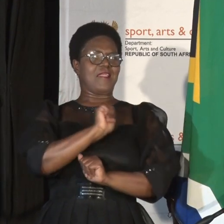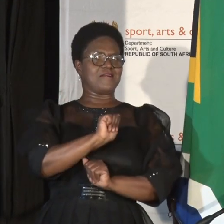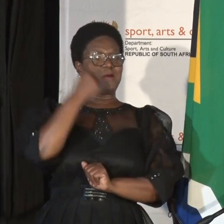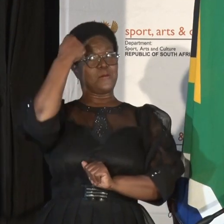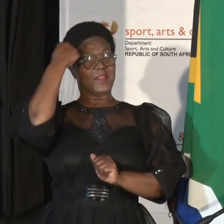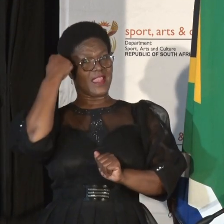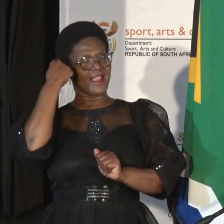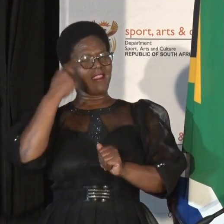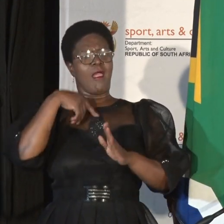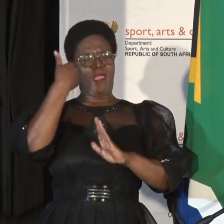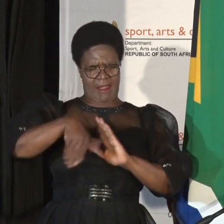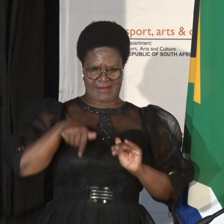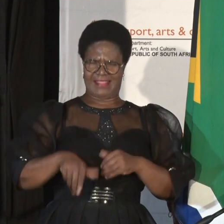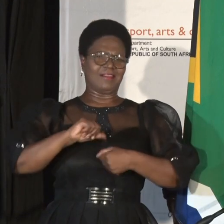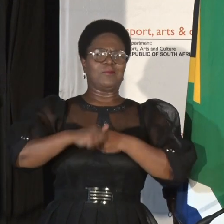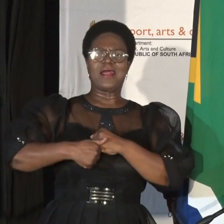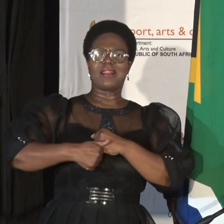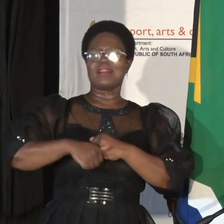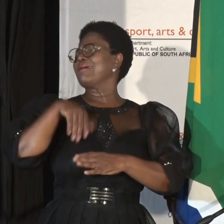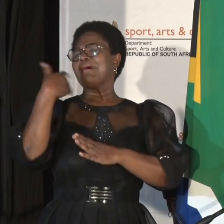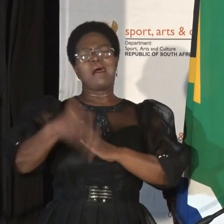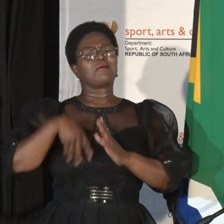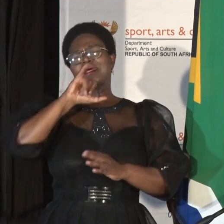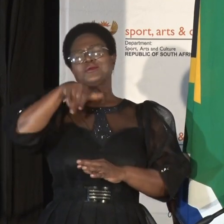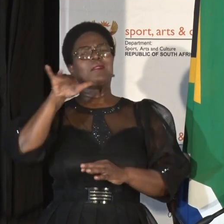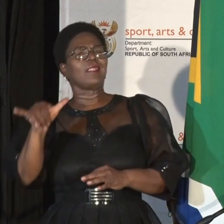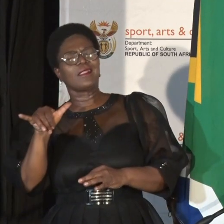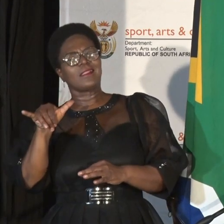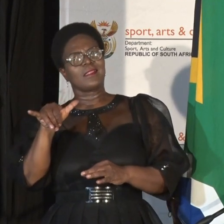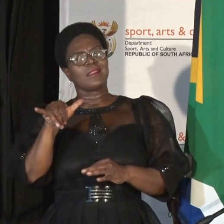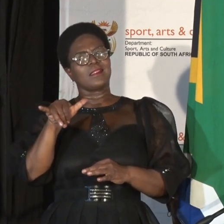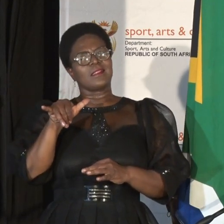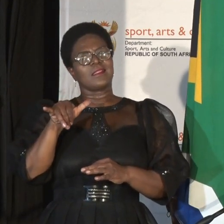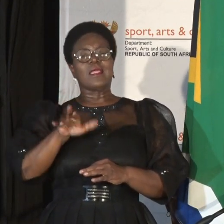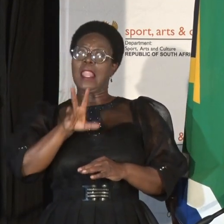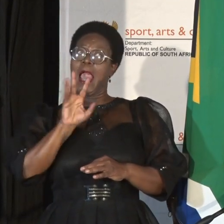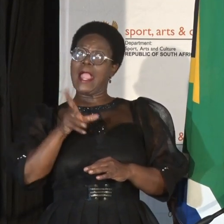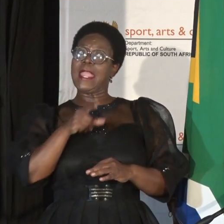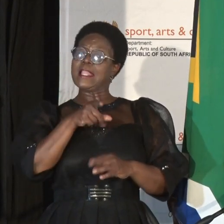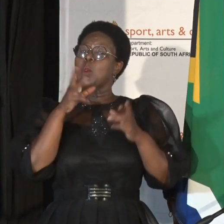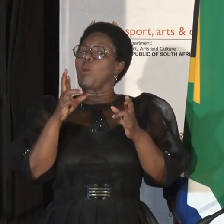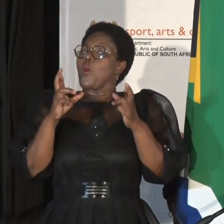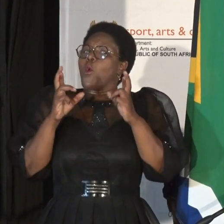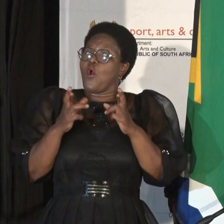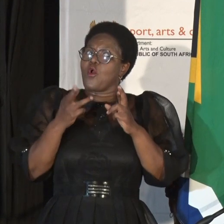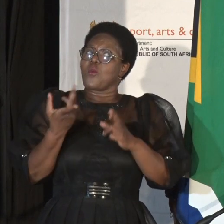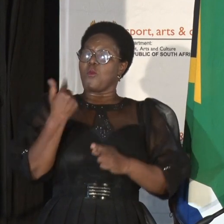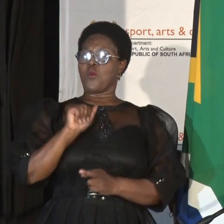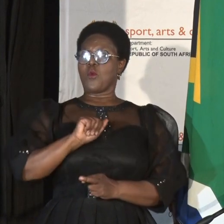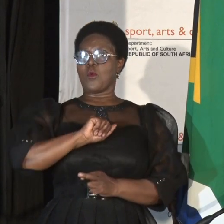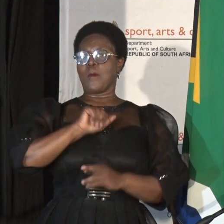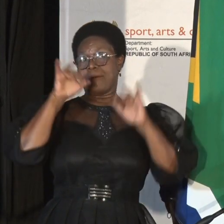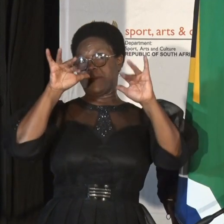beyond this month, beyond July but also as an anchor and a hope of our people since